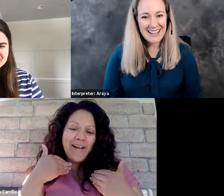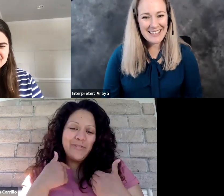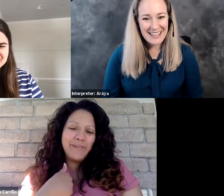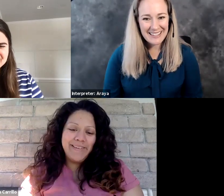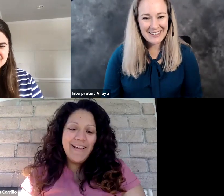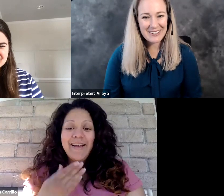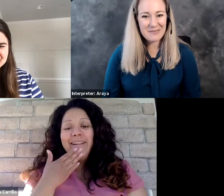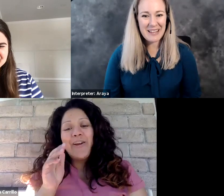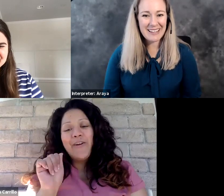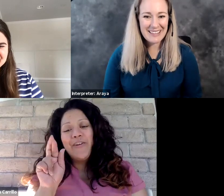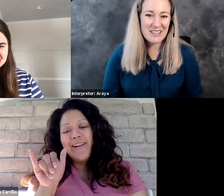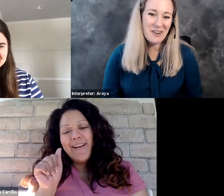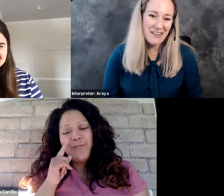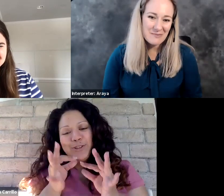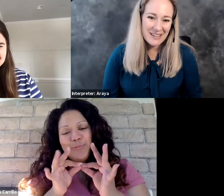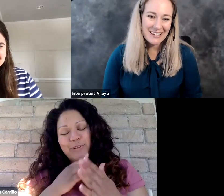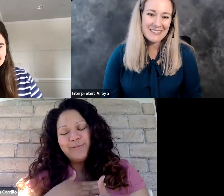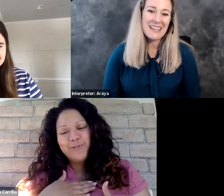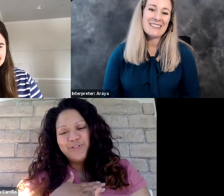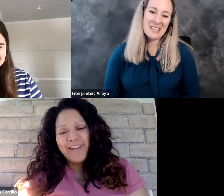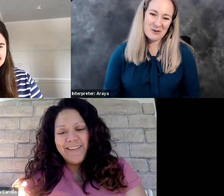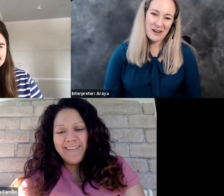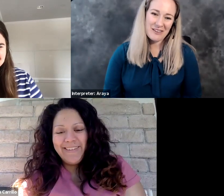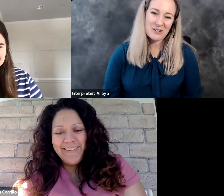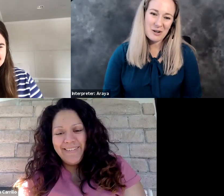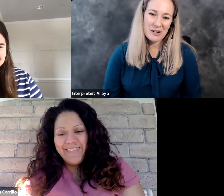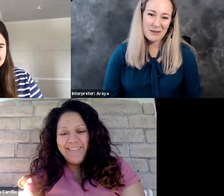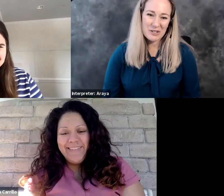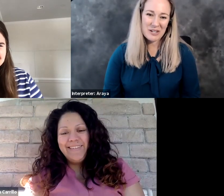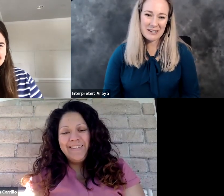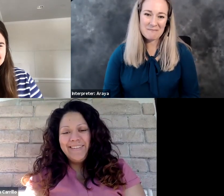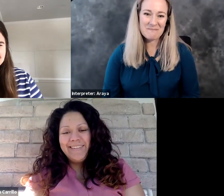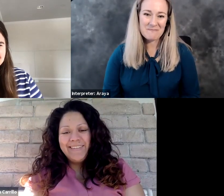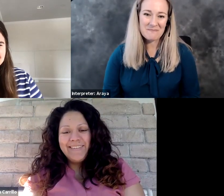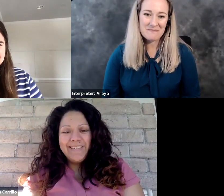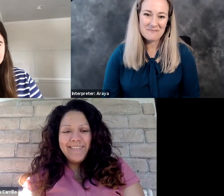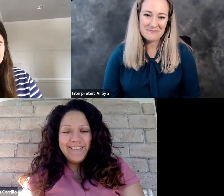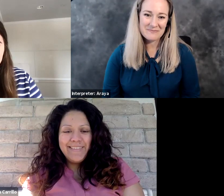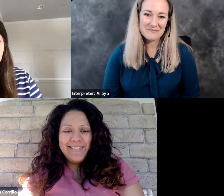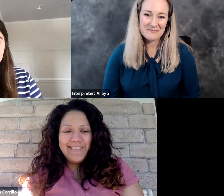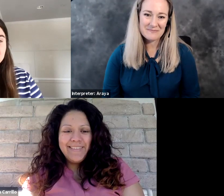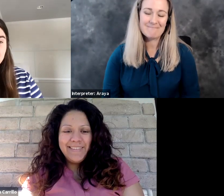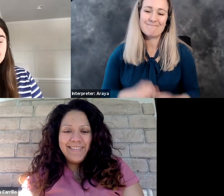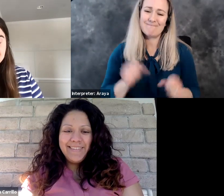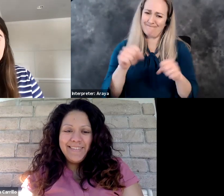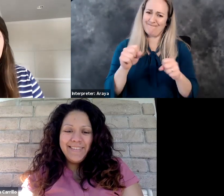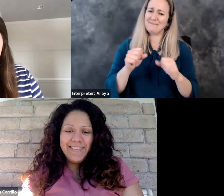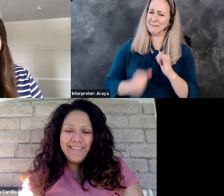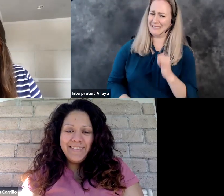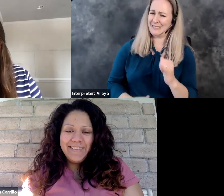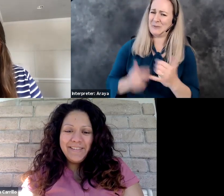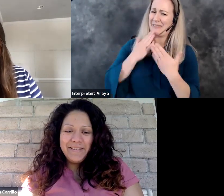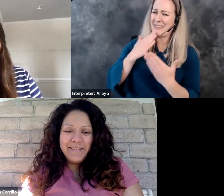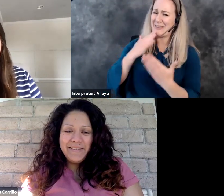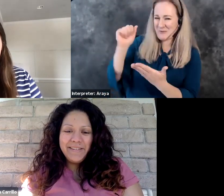Yes. Thank you, Bella. Thank you for having me. Thank you, Araya for interpreting. I appreciate it. Yeah, me as well. Thank you, Araya.